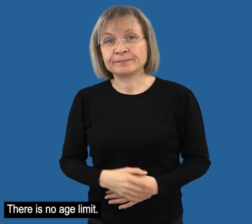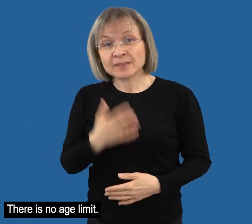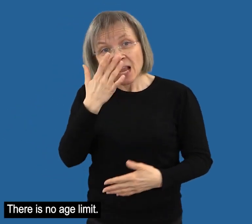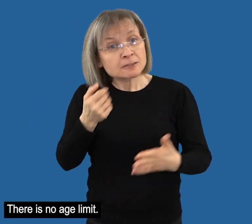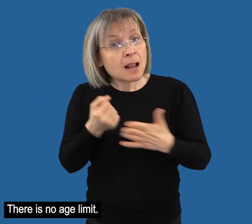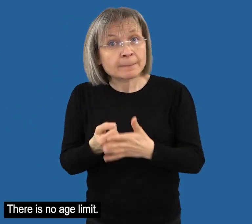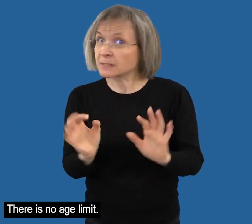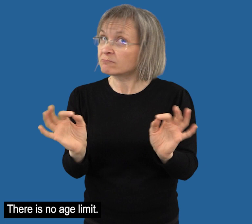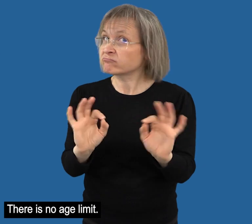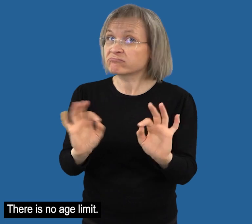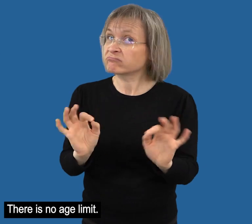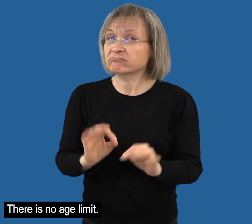There is no age limit